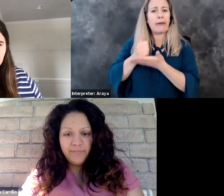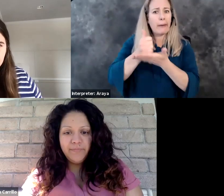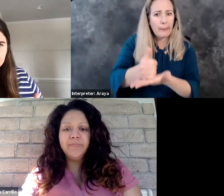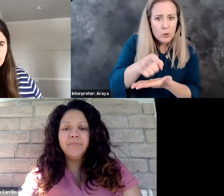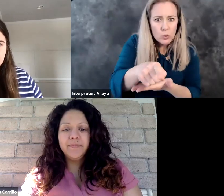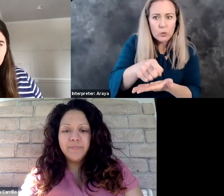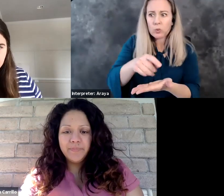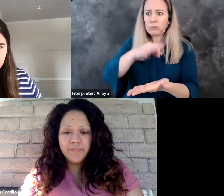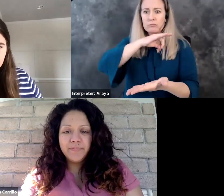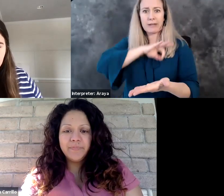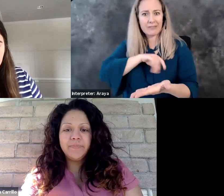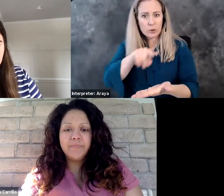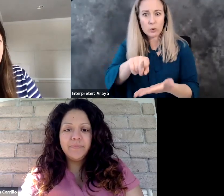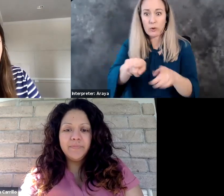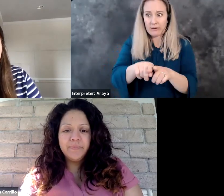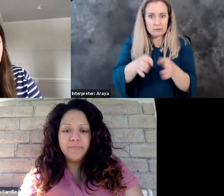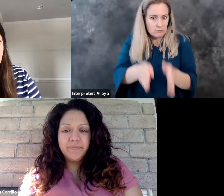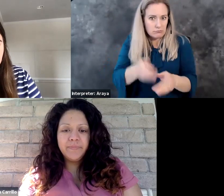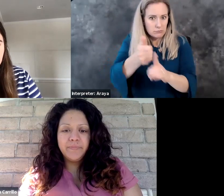as someone in the deaf community?